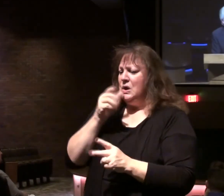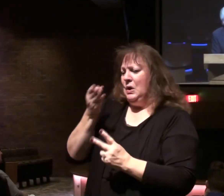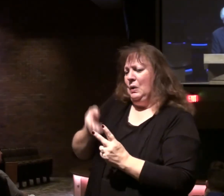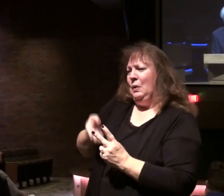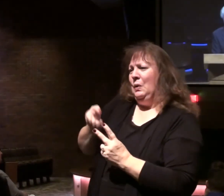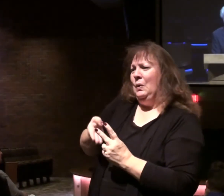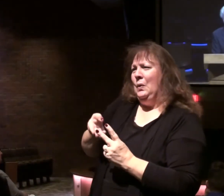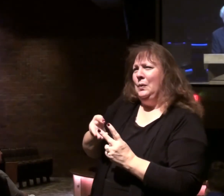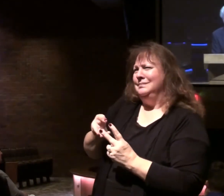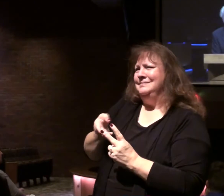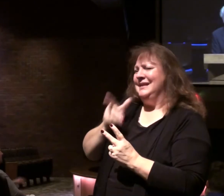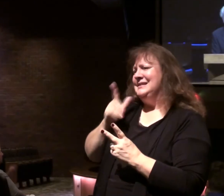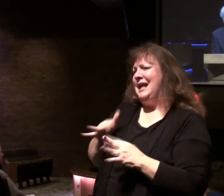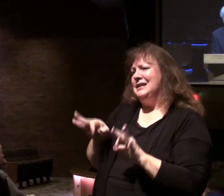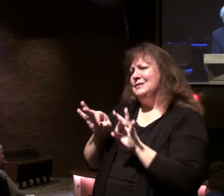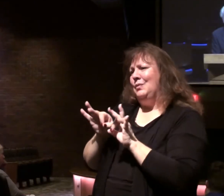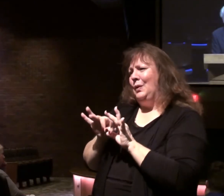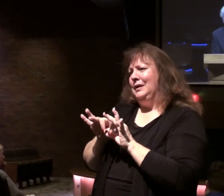is secondary.